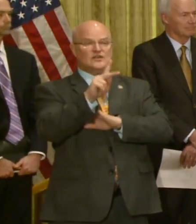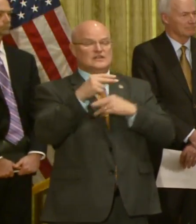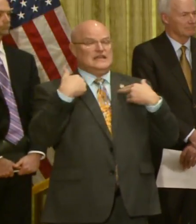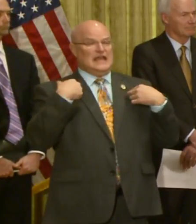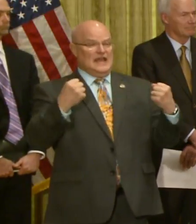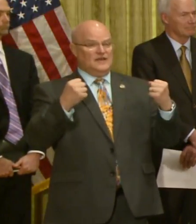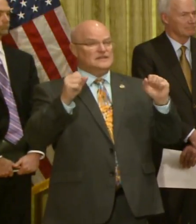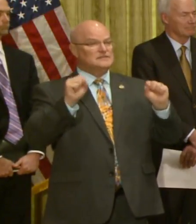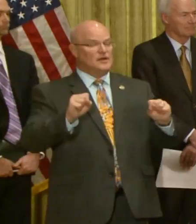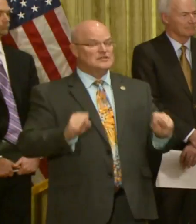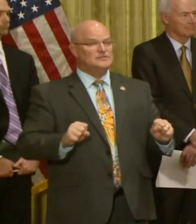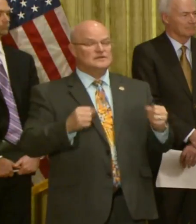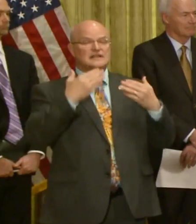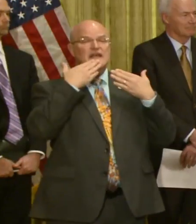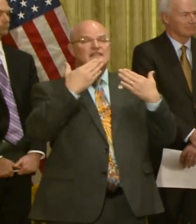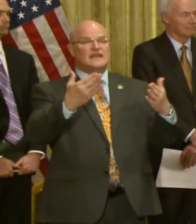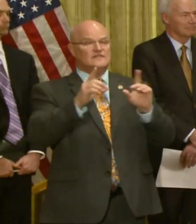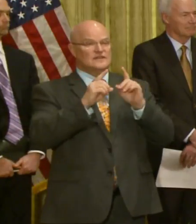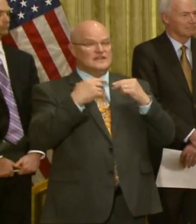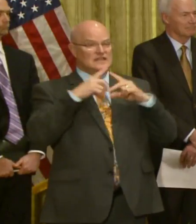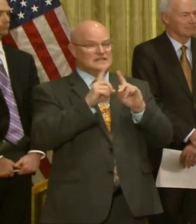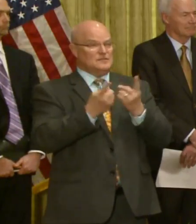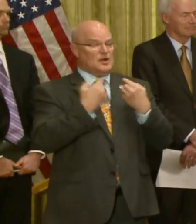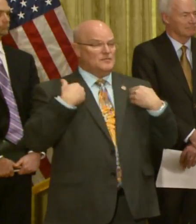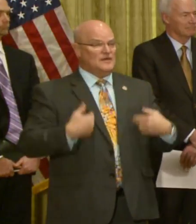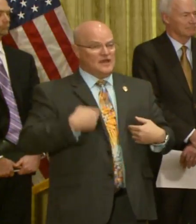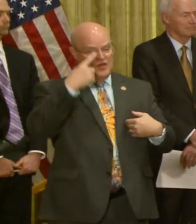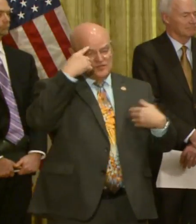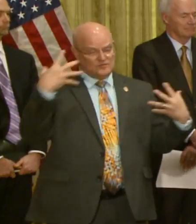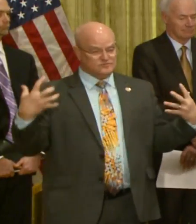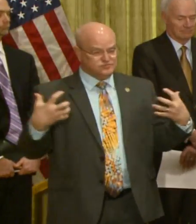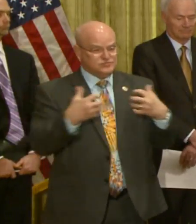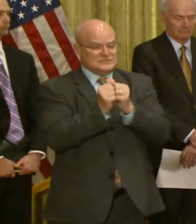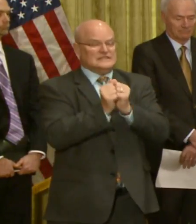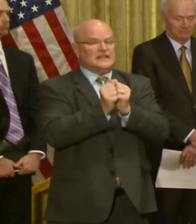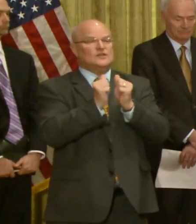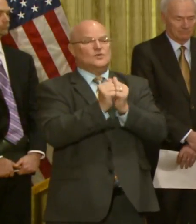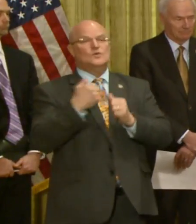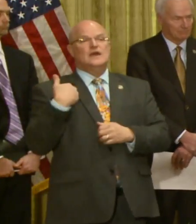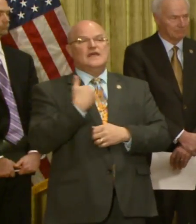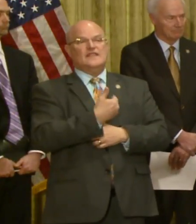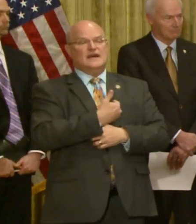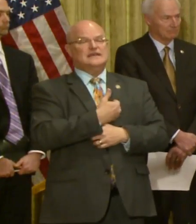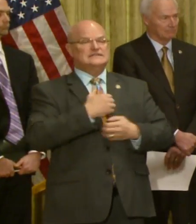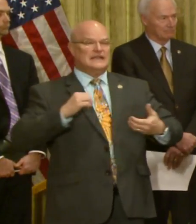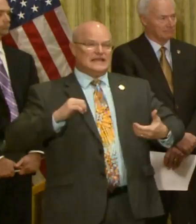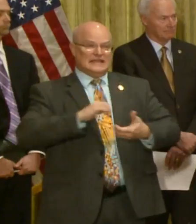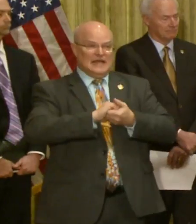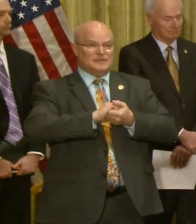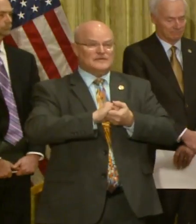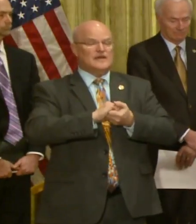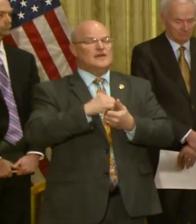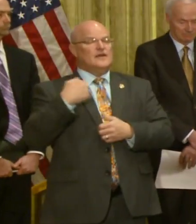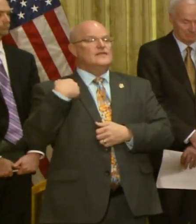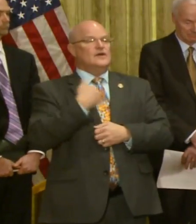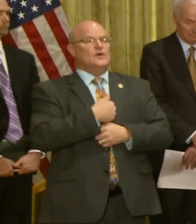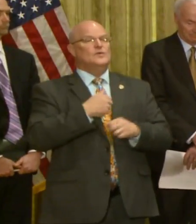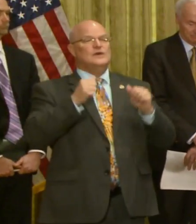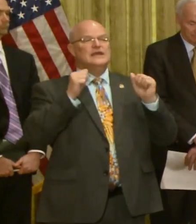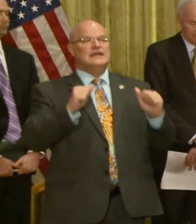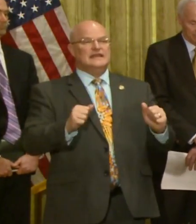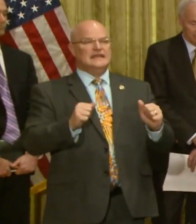everyone, including the Department of Health for pulling together with us in a collaborative way so that we are